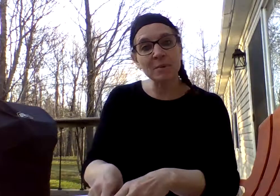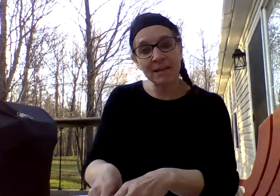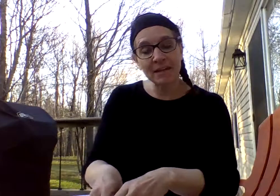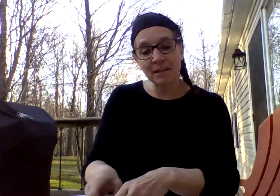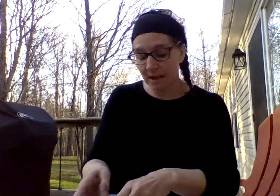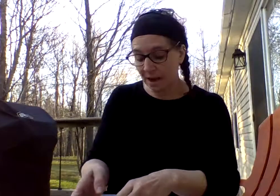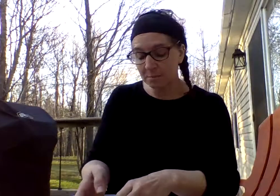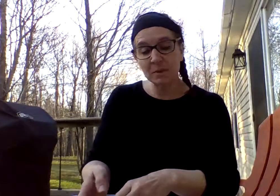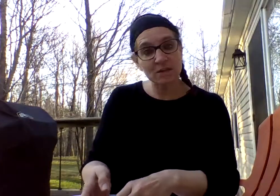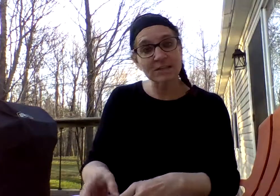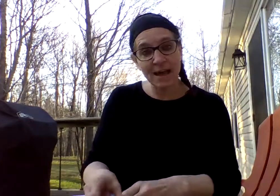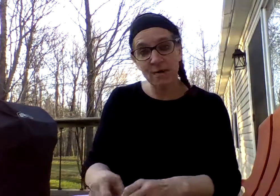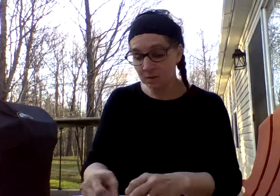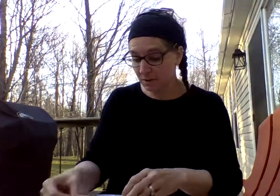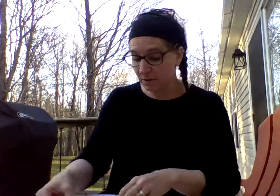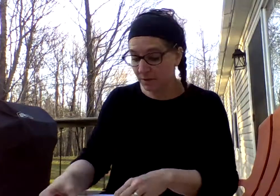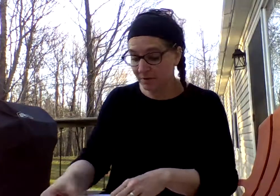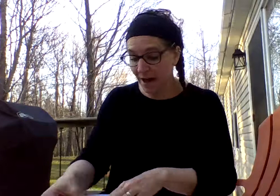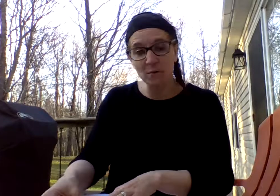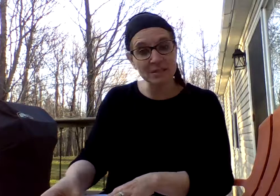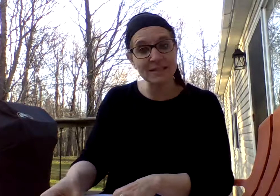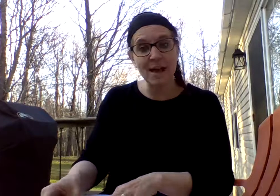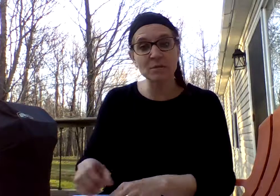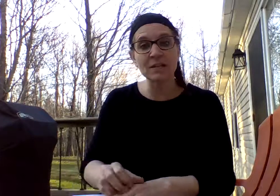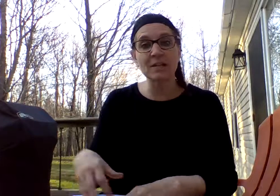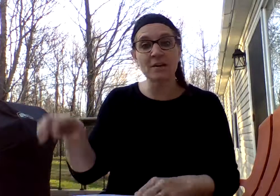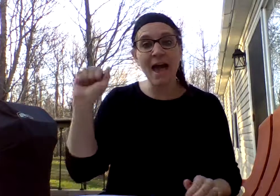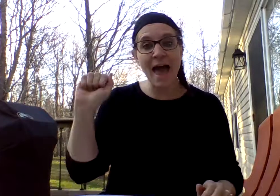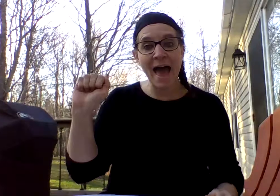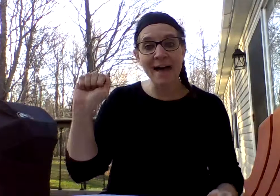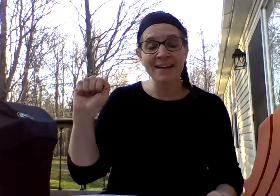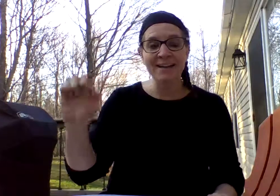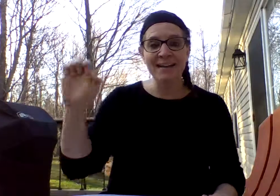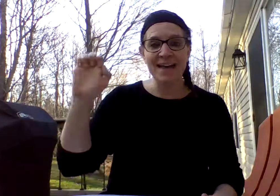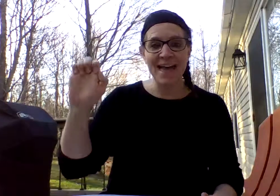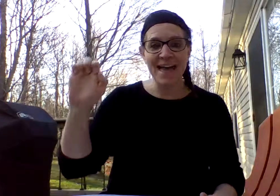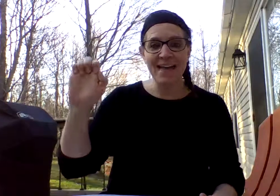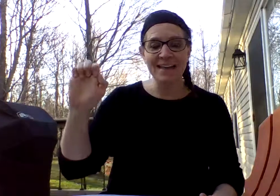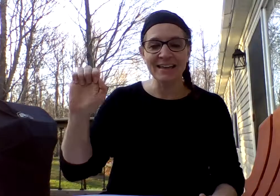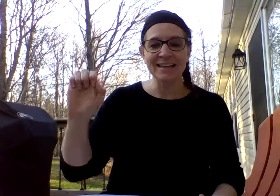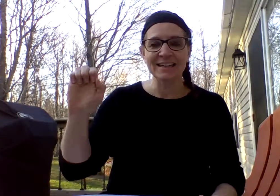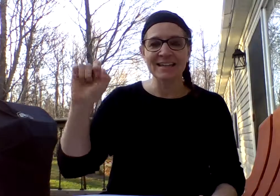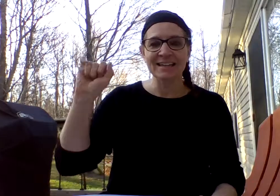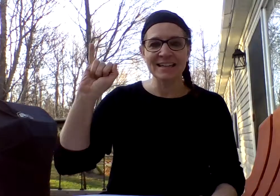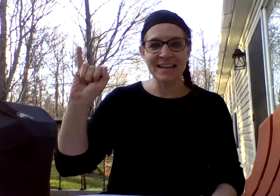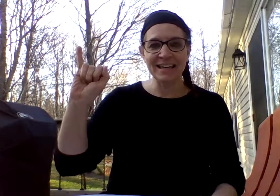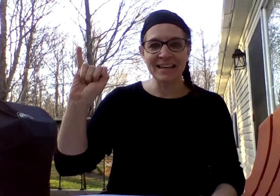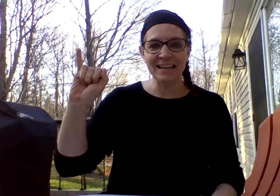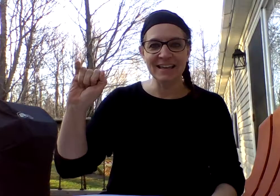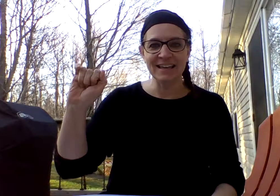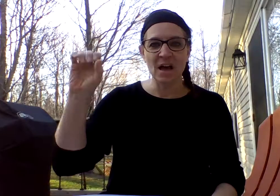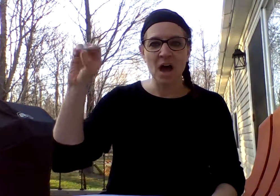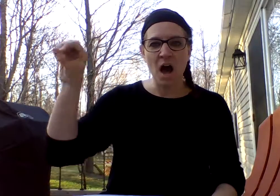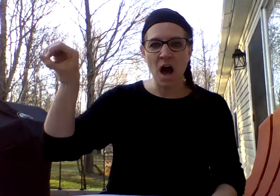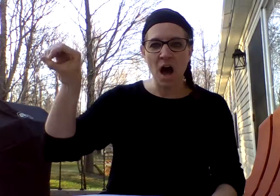middle sound, the vowel sound. Either A, A, I, A,